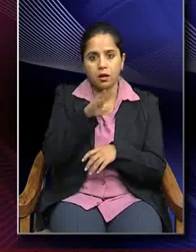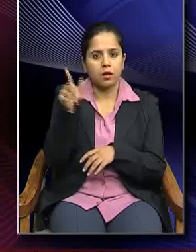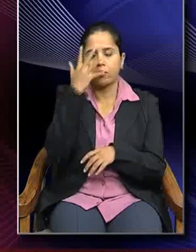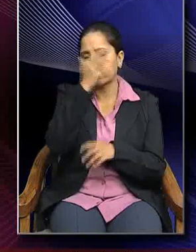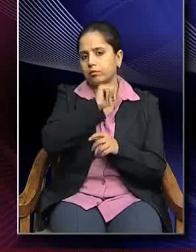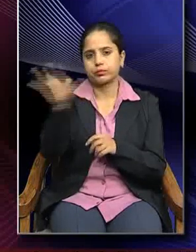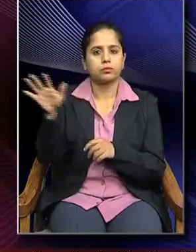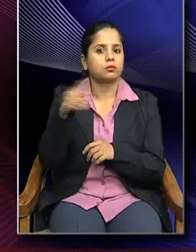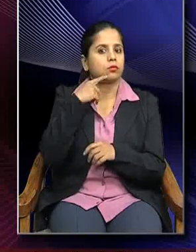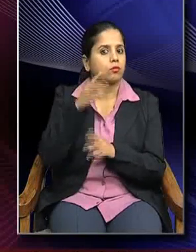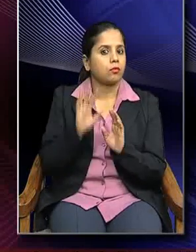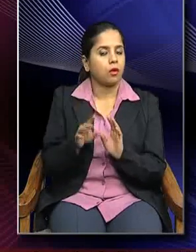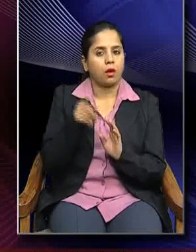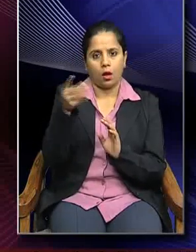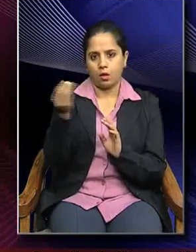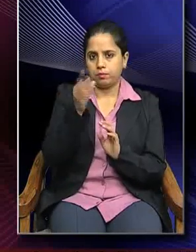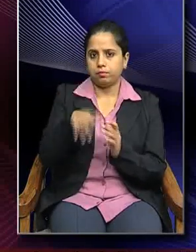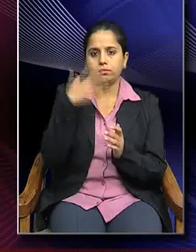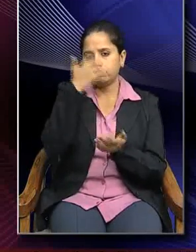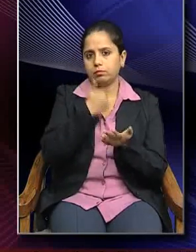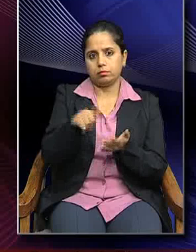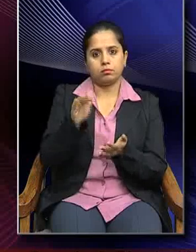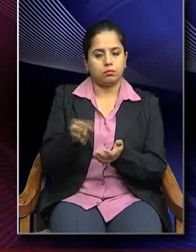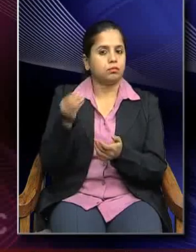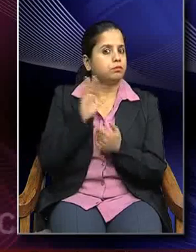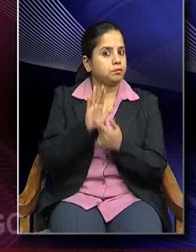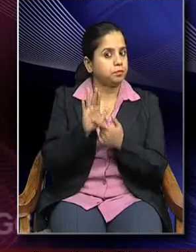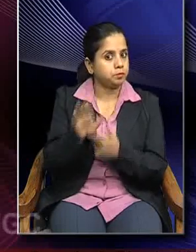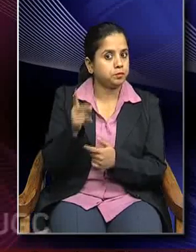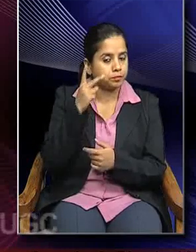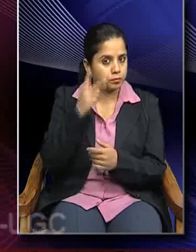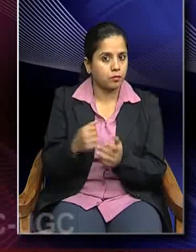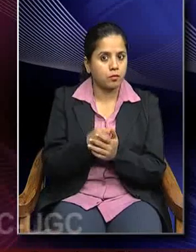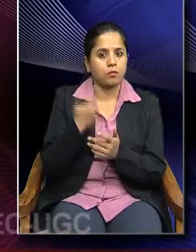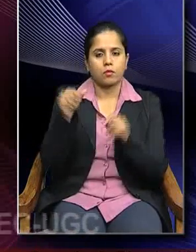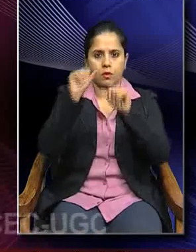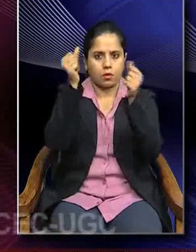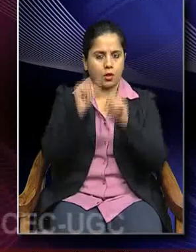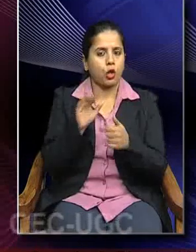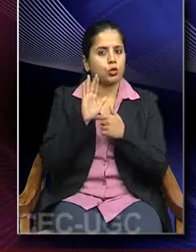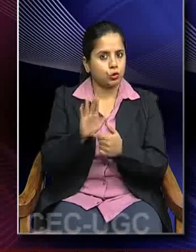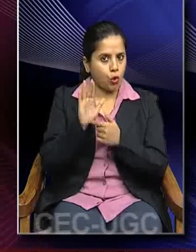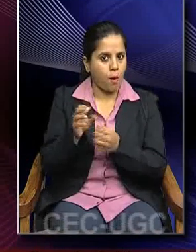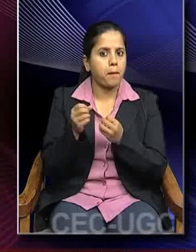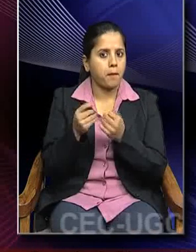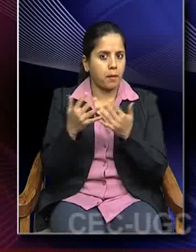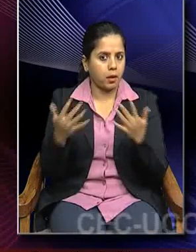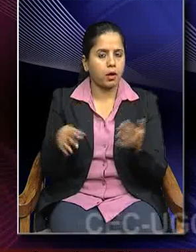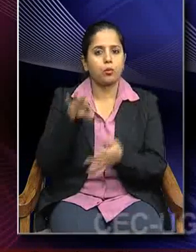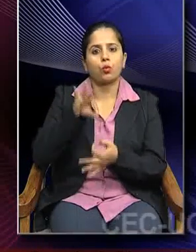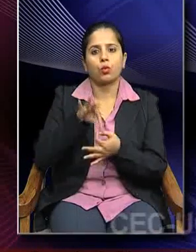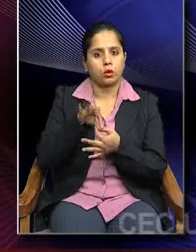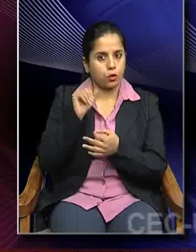quite a few representations or sculptural representations of Buddha.